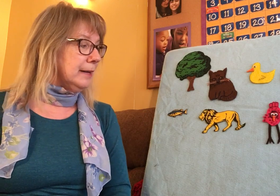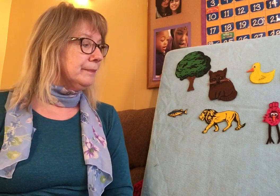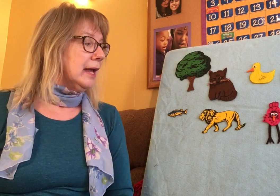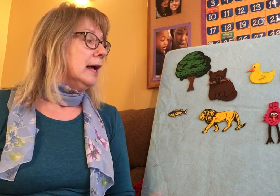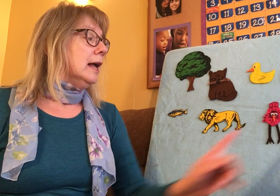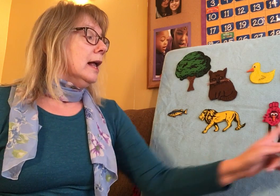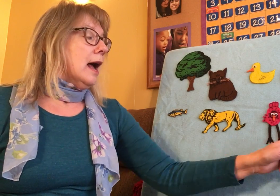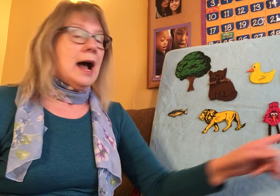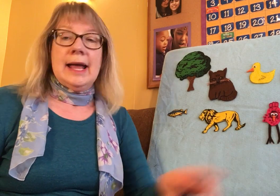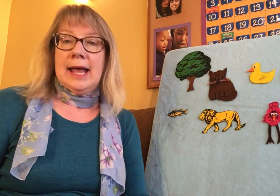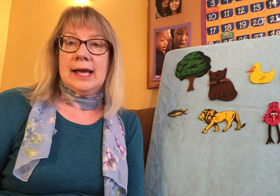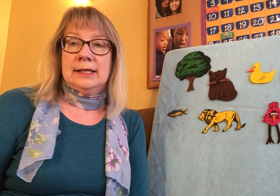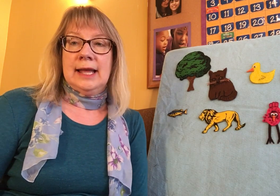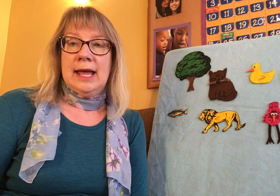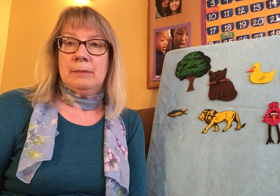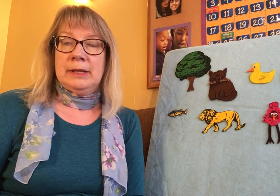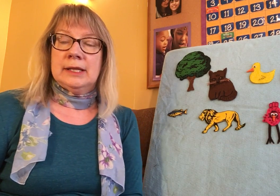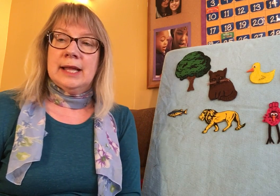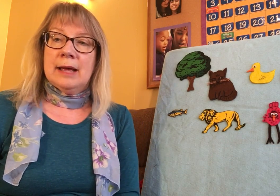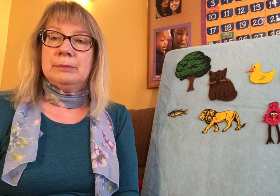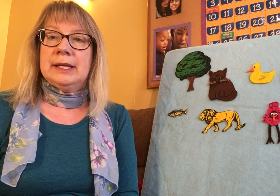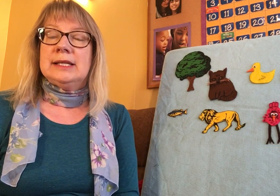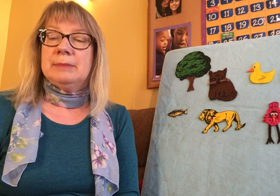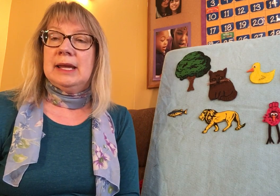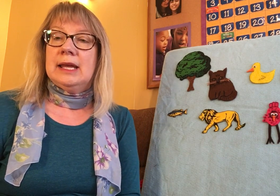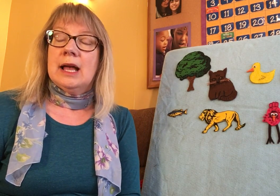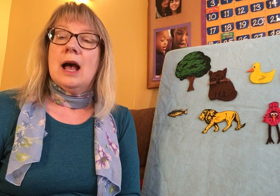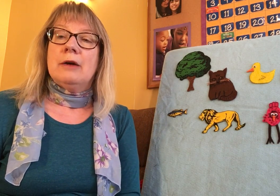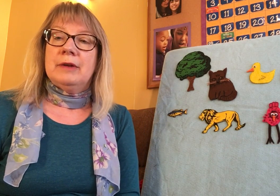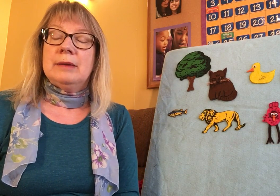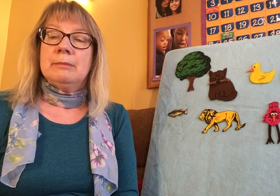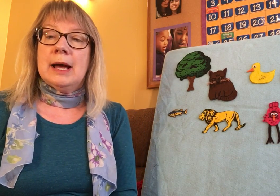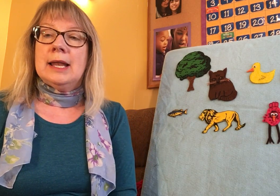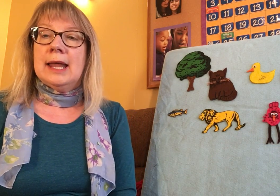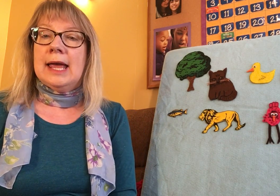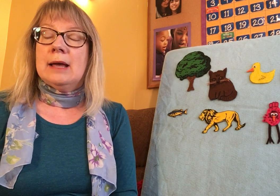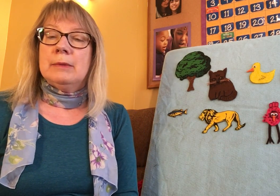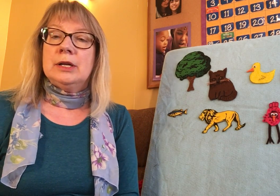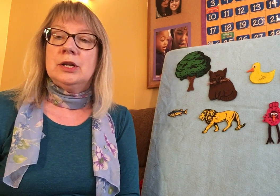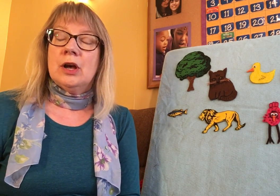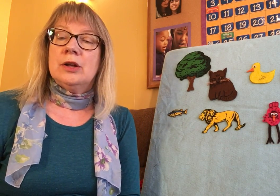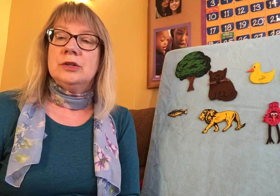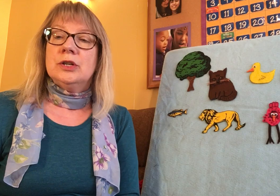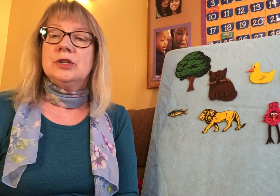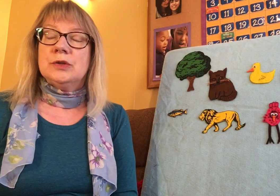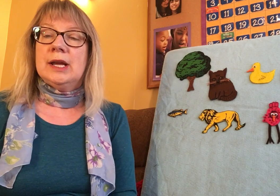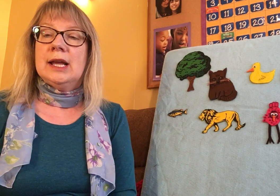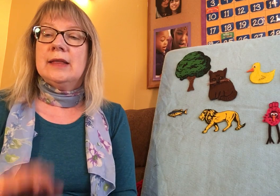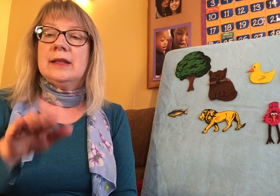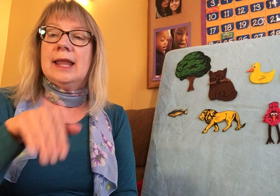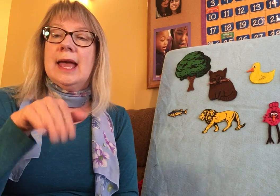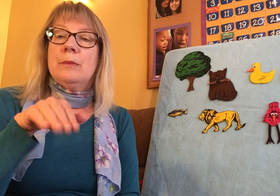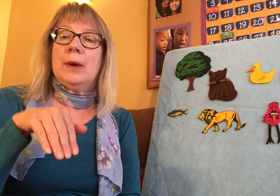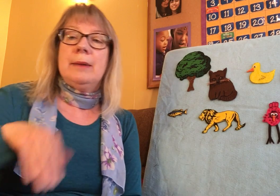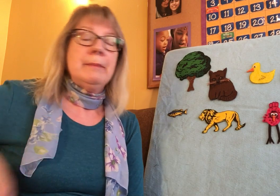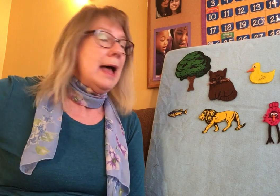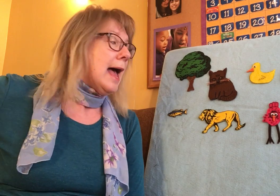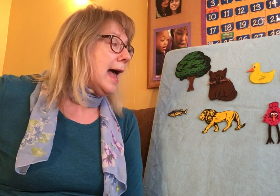Ready? I had a lamb and the lamb pleased me. I fed my lamb under yonder tree. And the lamb went baa.